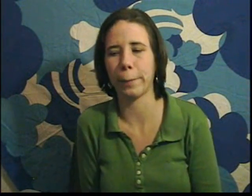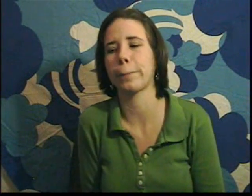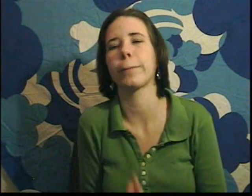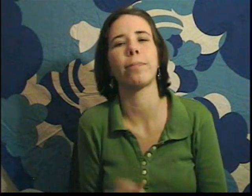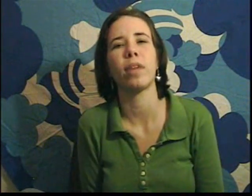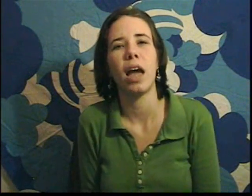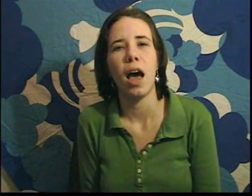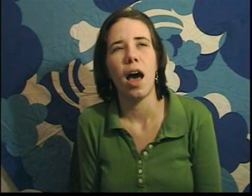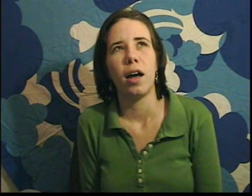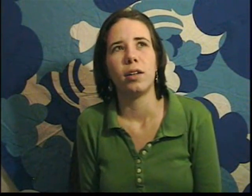care.